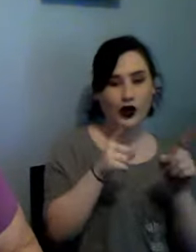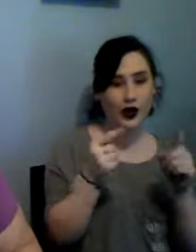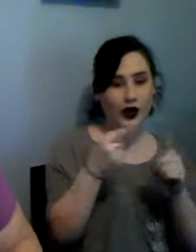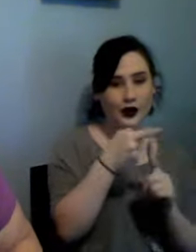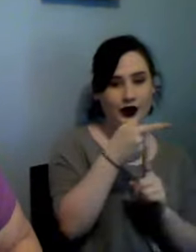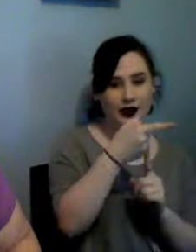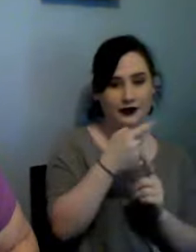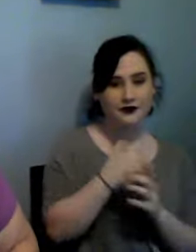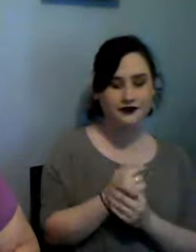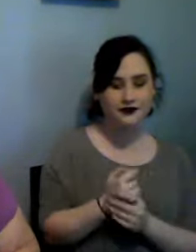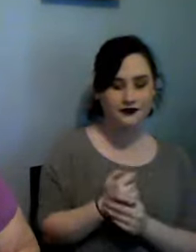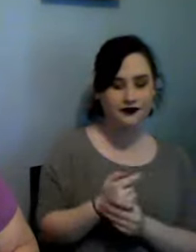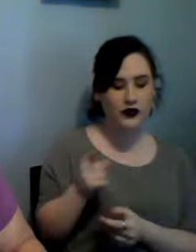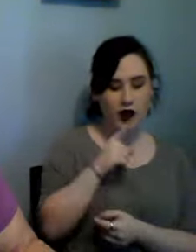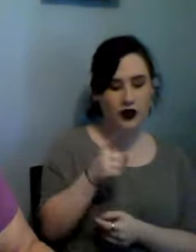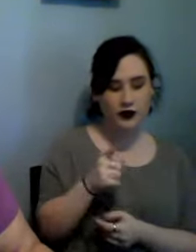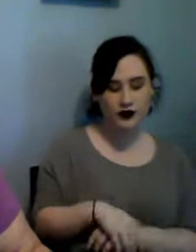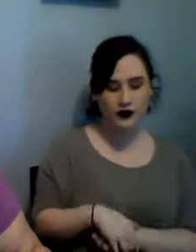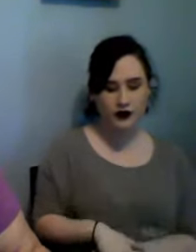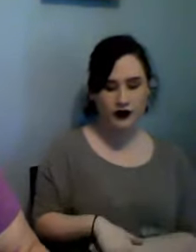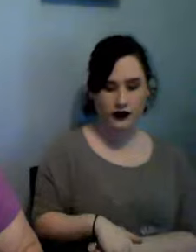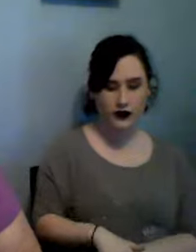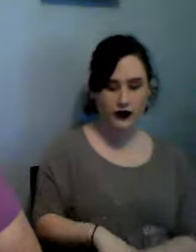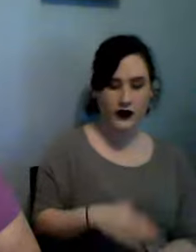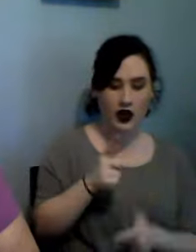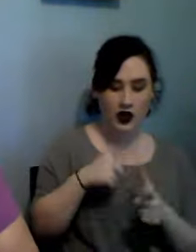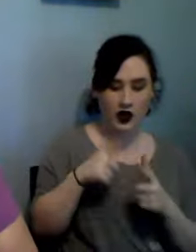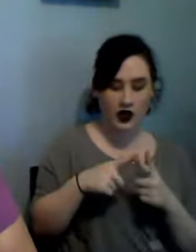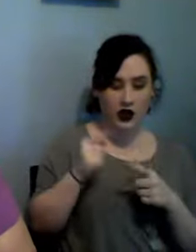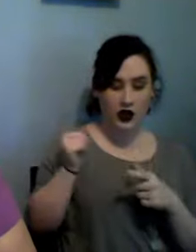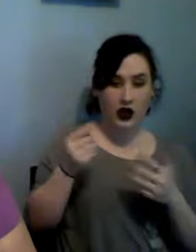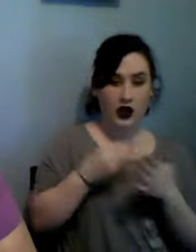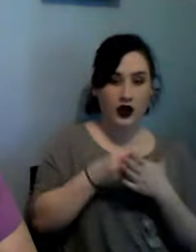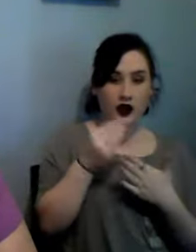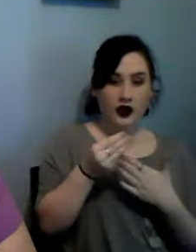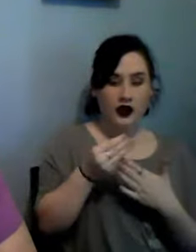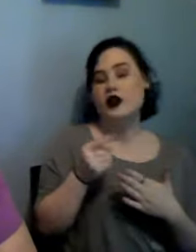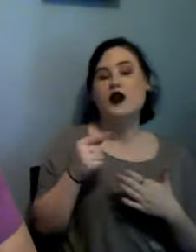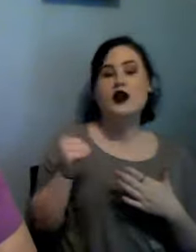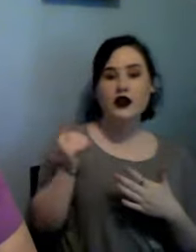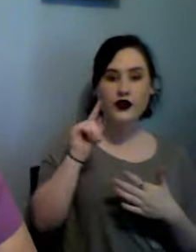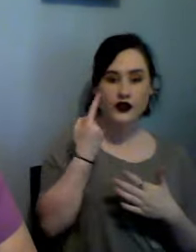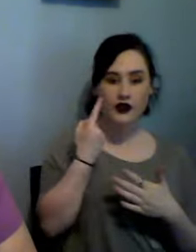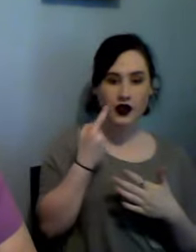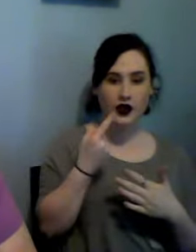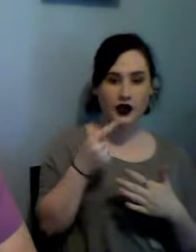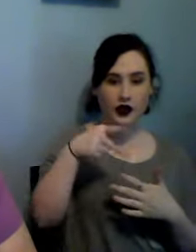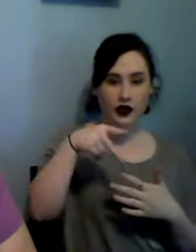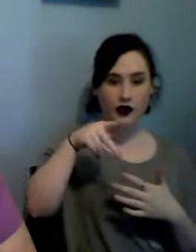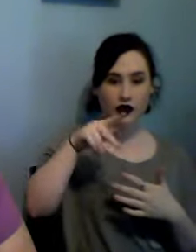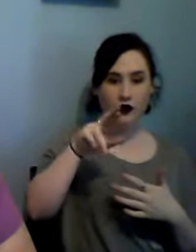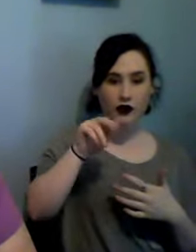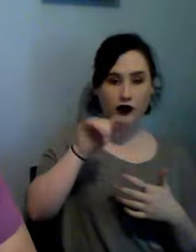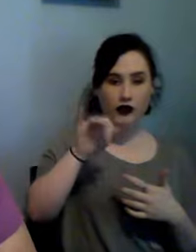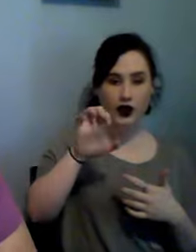and then I purchased my first prairie schooler and it's spring and